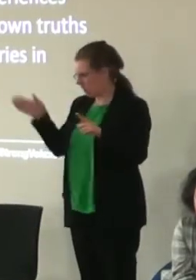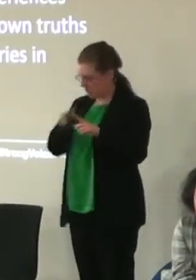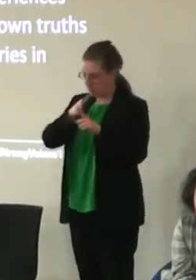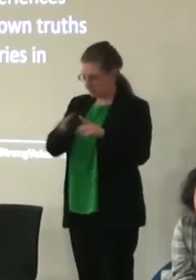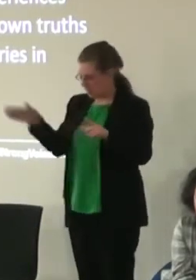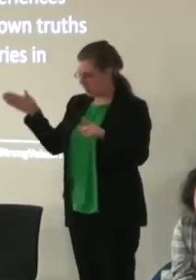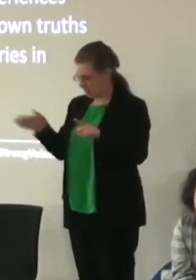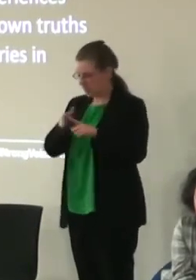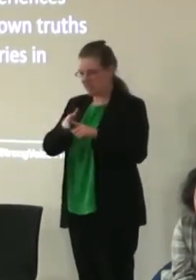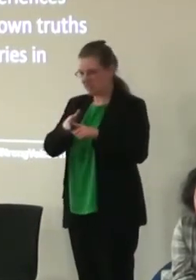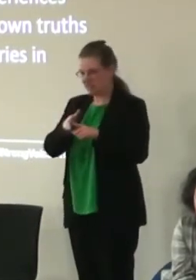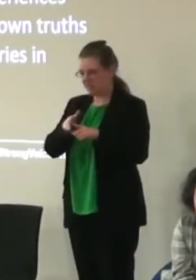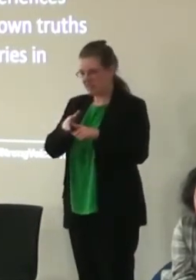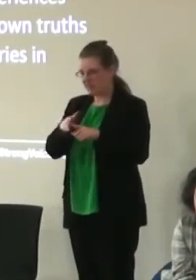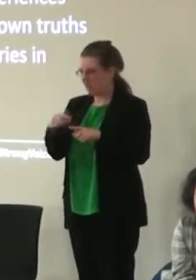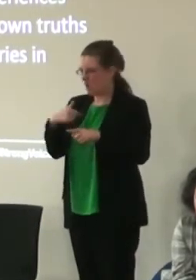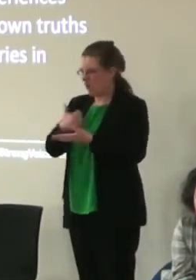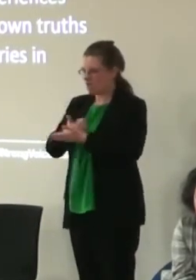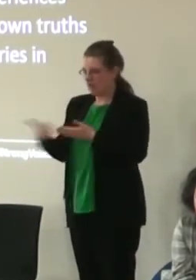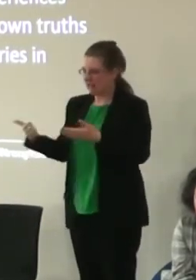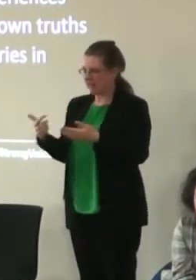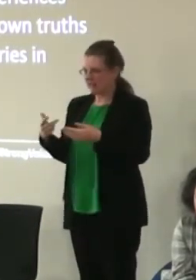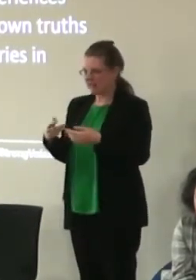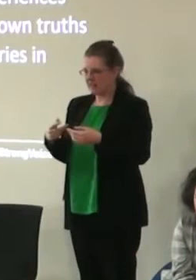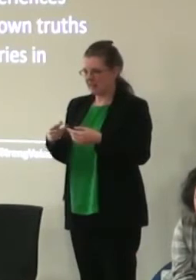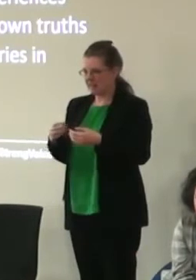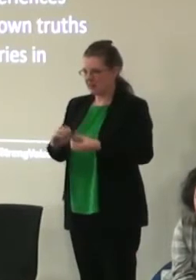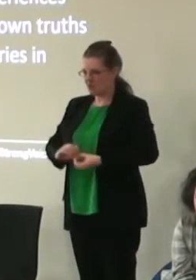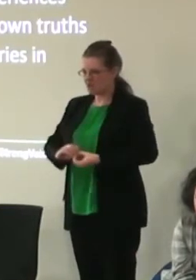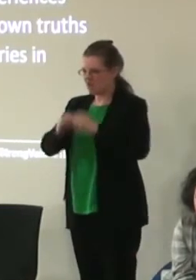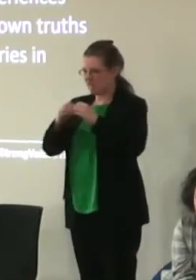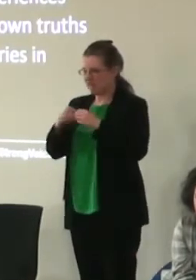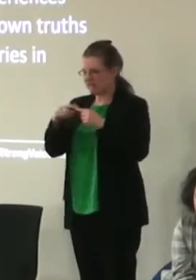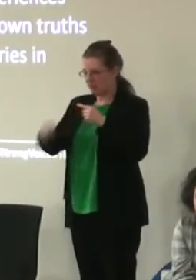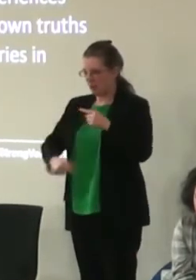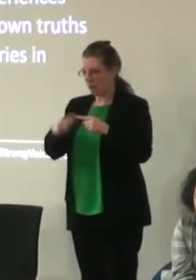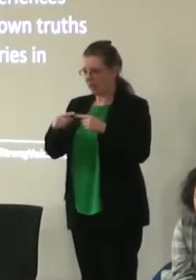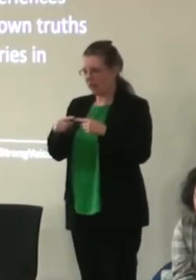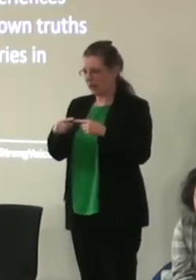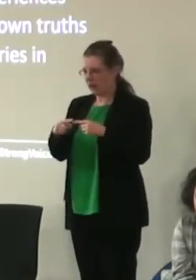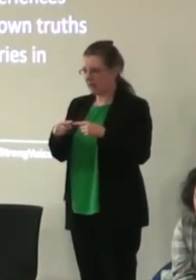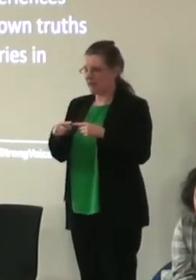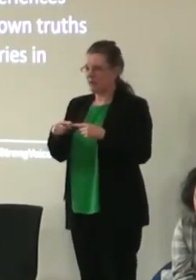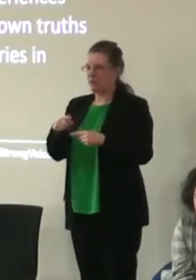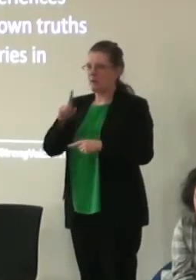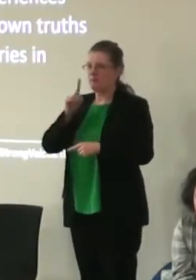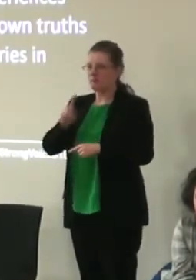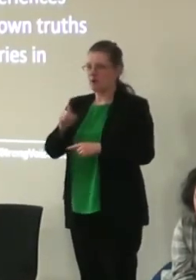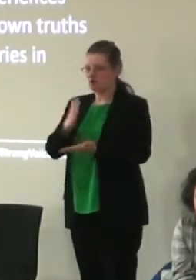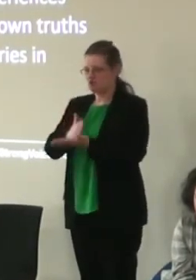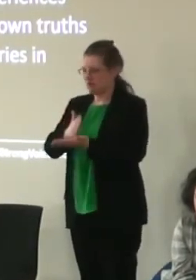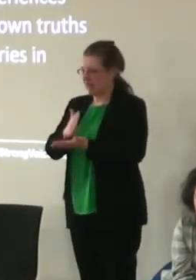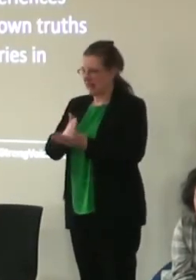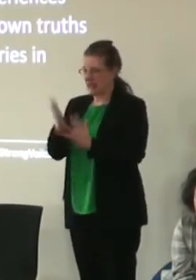that we think we're regularly reinventing the wheel and so on. But what was really helpful, it was a really, really accessible report.